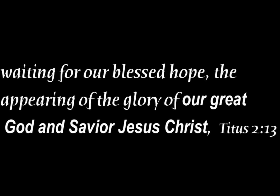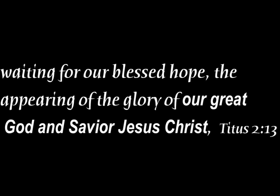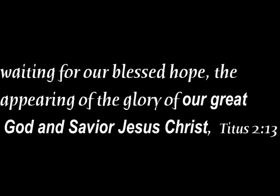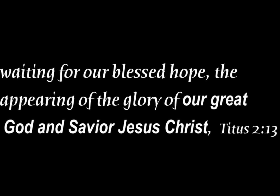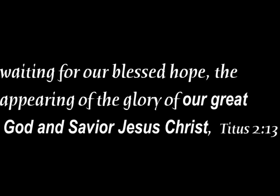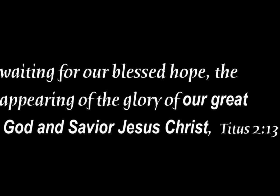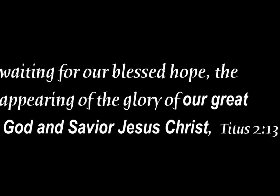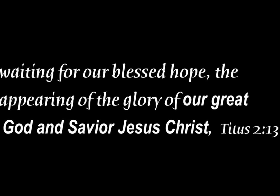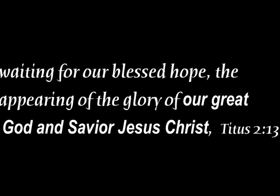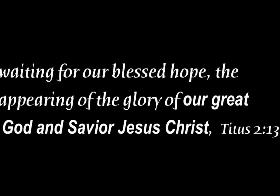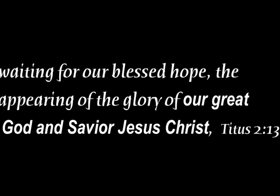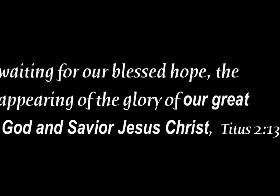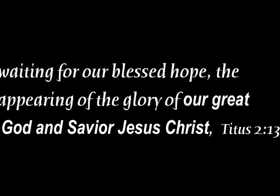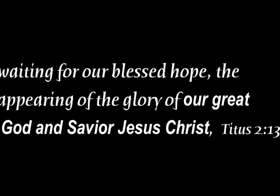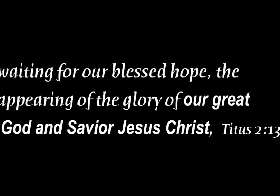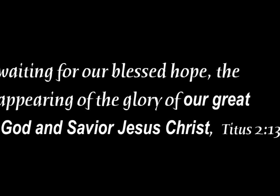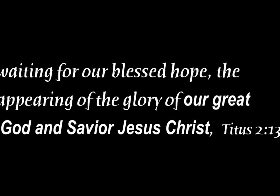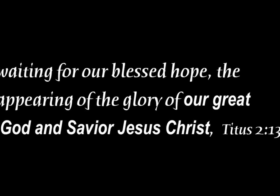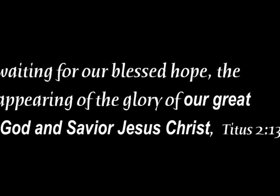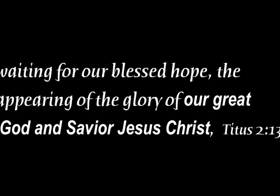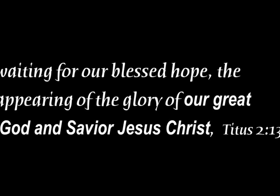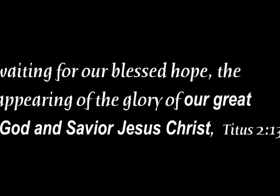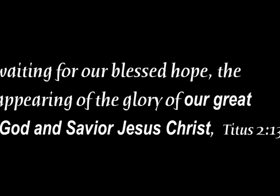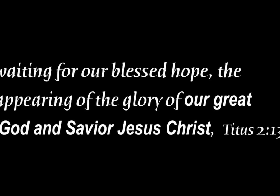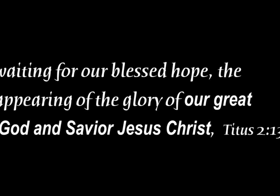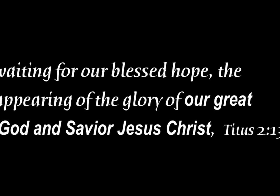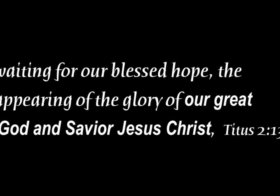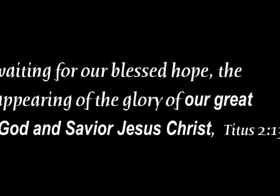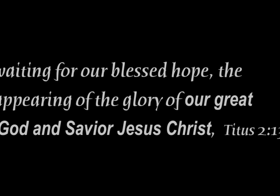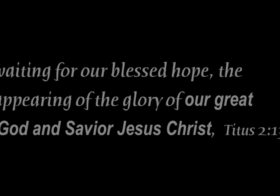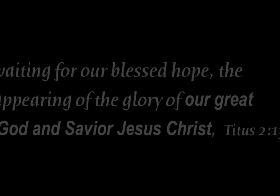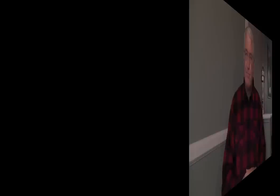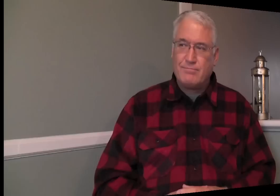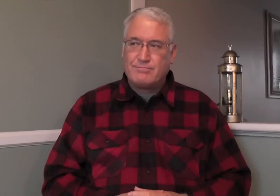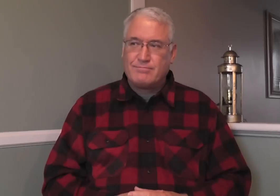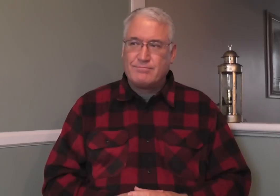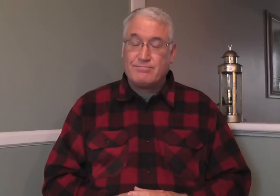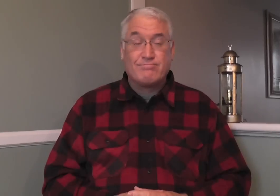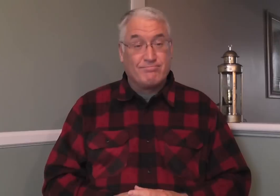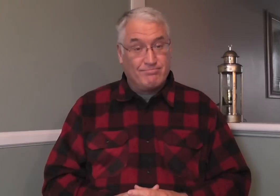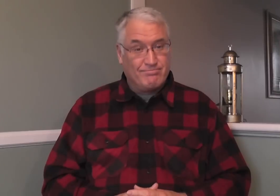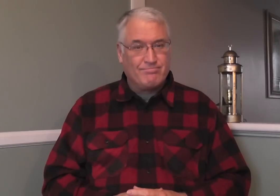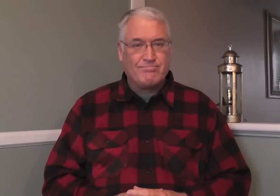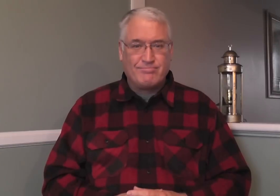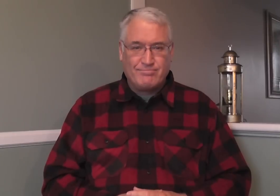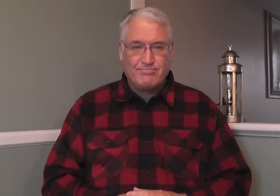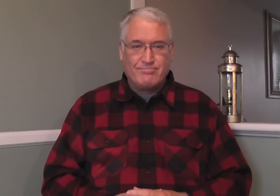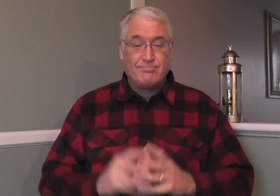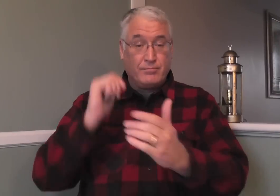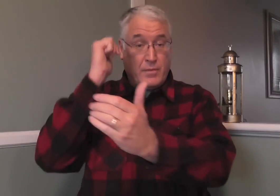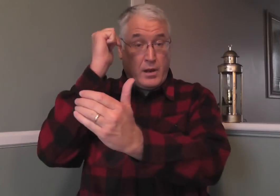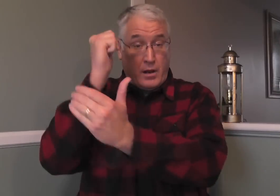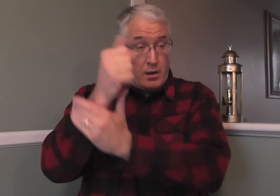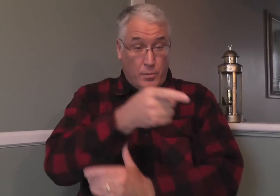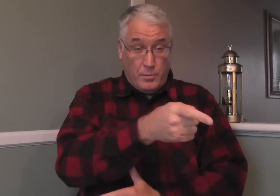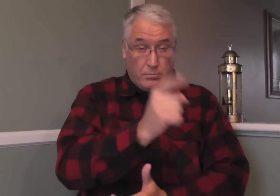appearing of the glory of our great God and Savior, Jesus Christ. Hmm. Abraham,